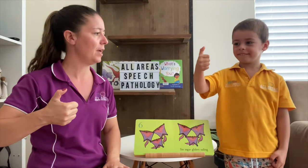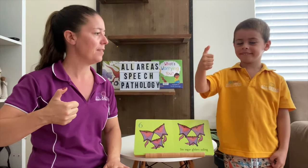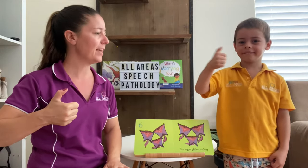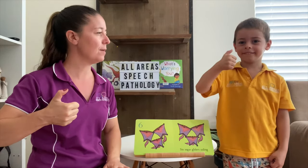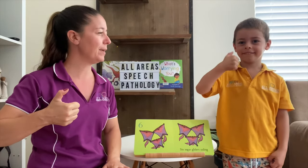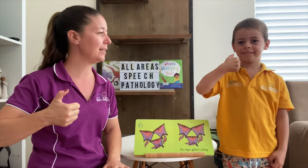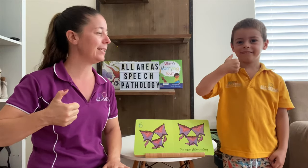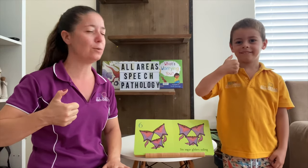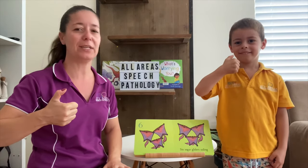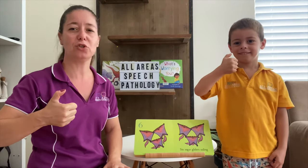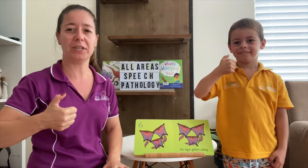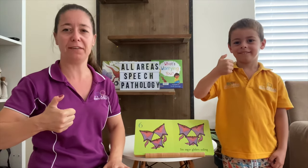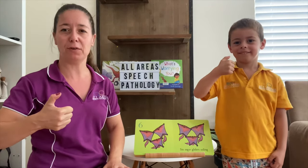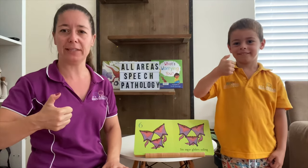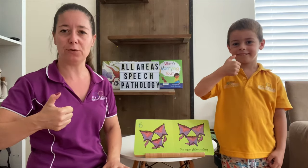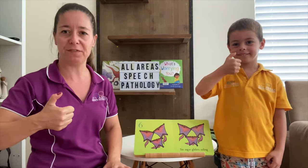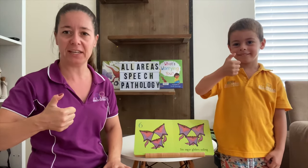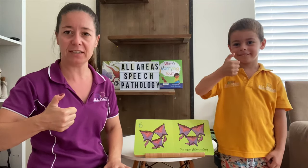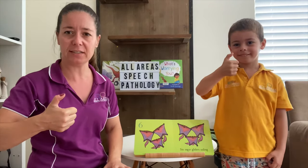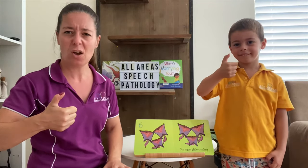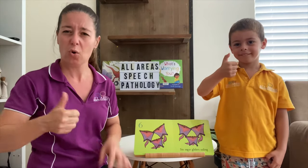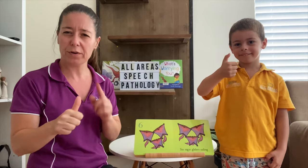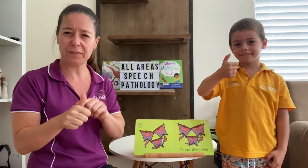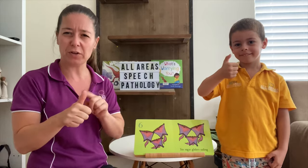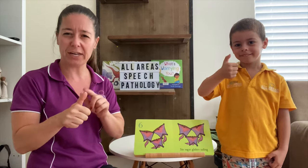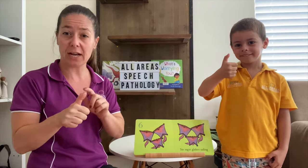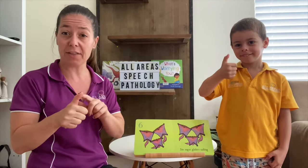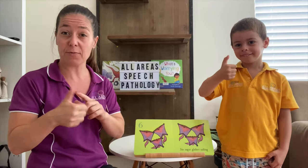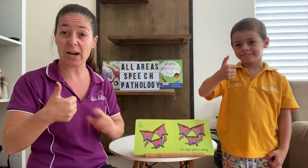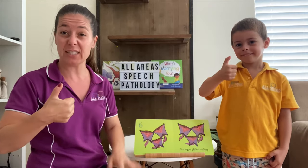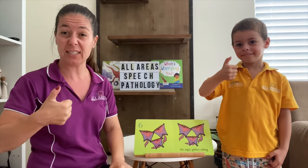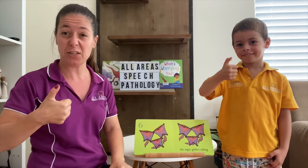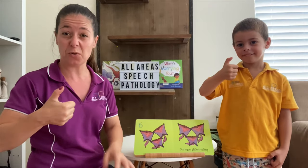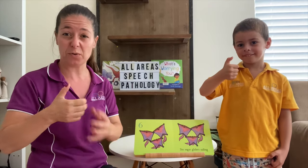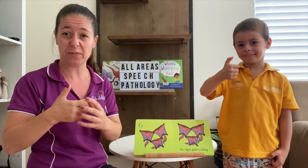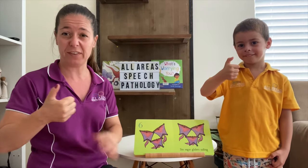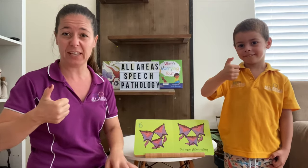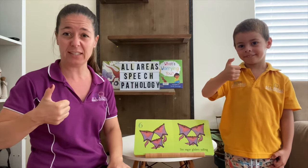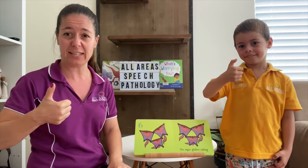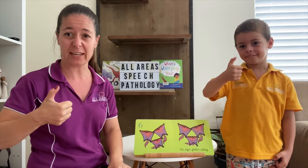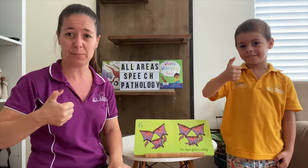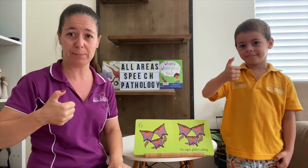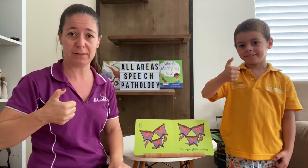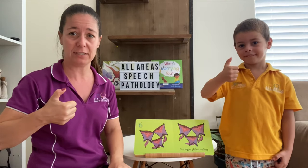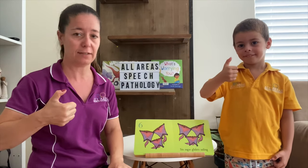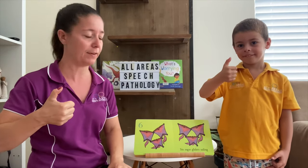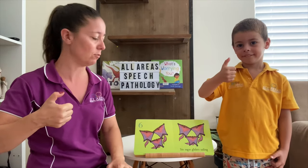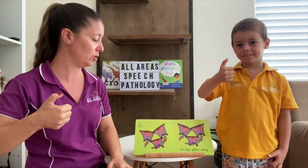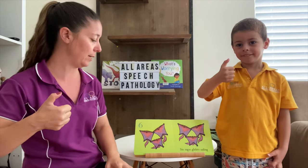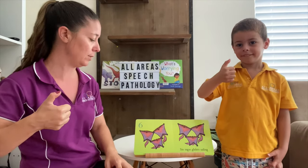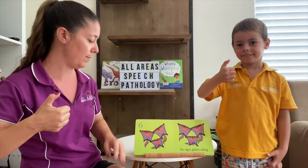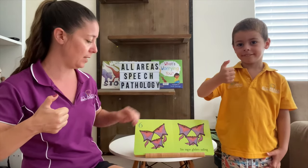That can be a little bit tricky for little fingers. Or if you've got any arthritis in your fingers, that can be a bit of a difficult shape to make.